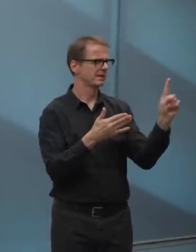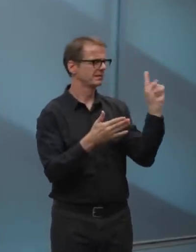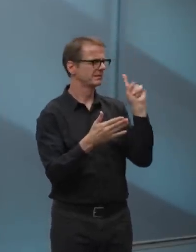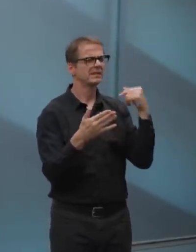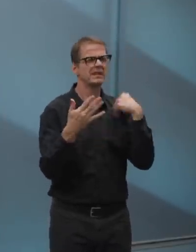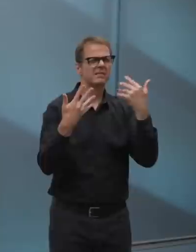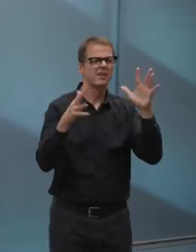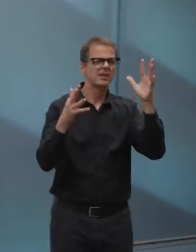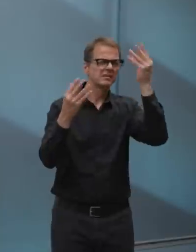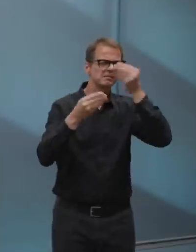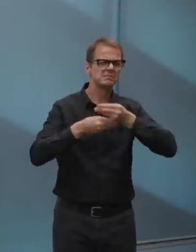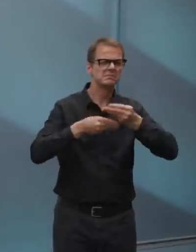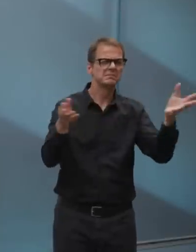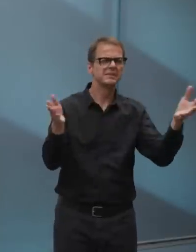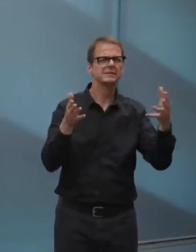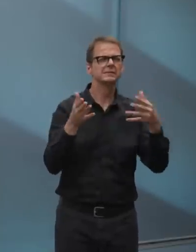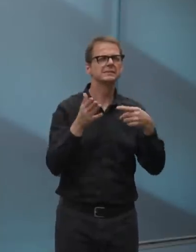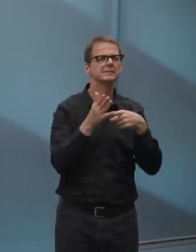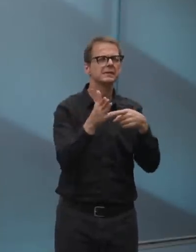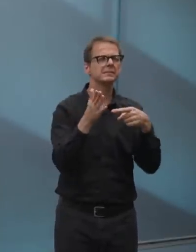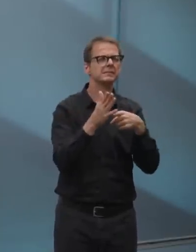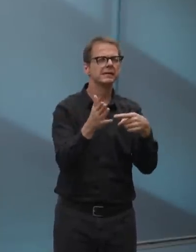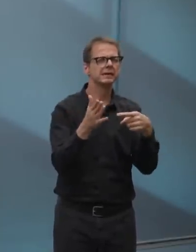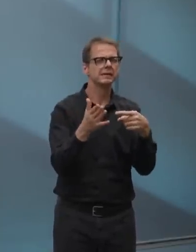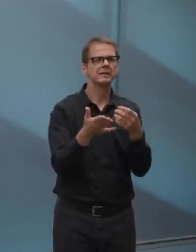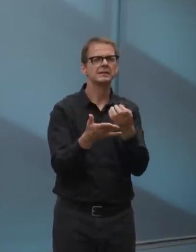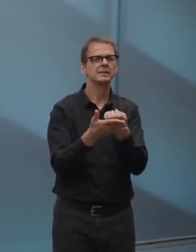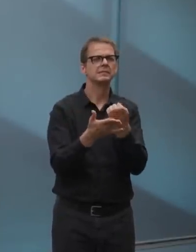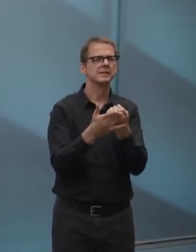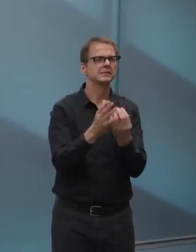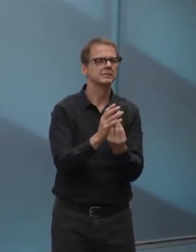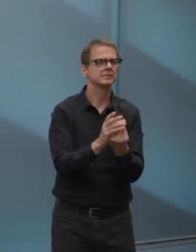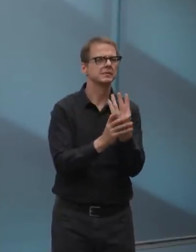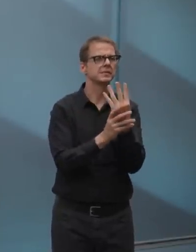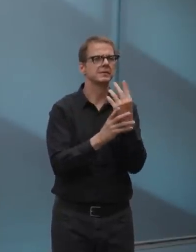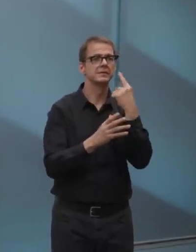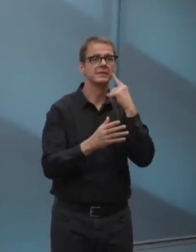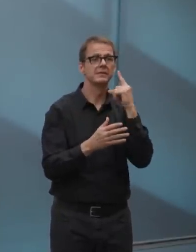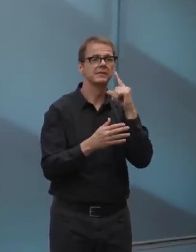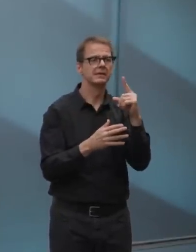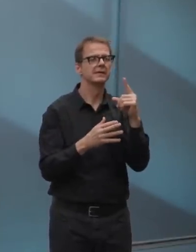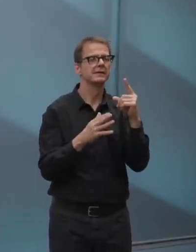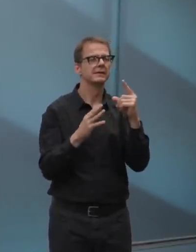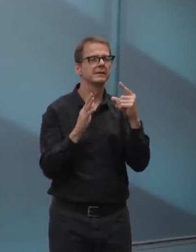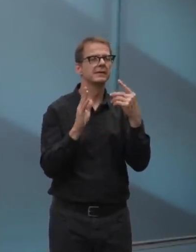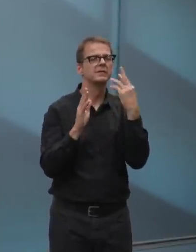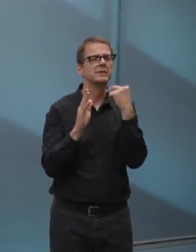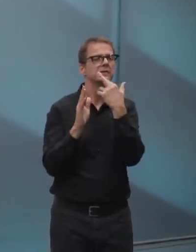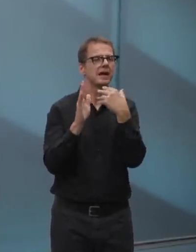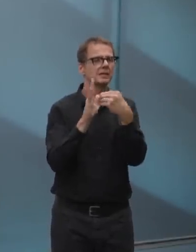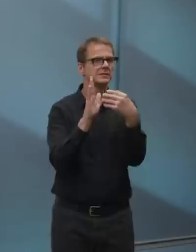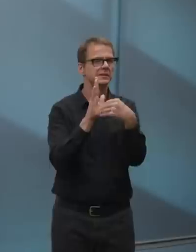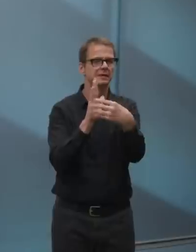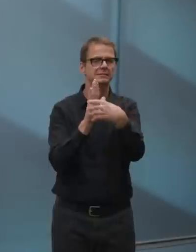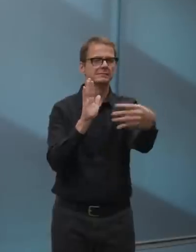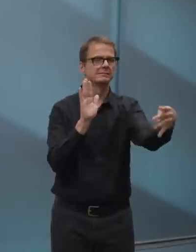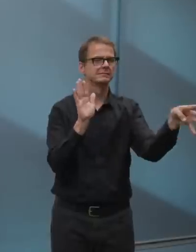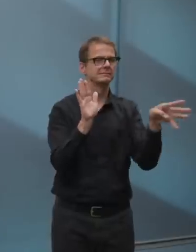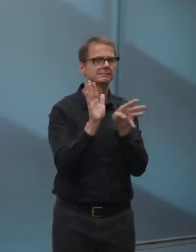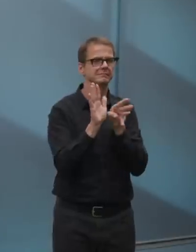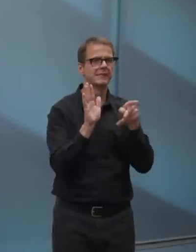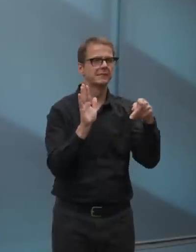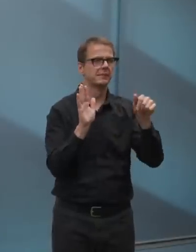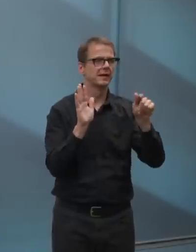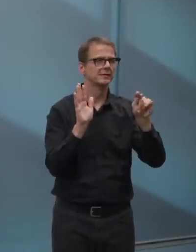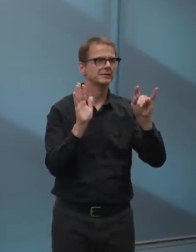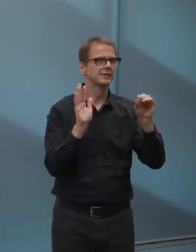patio expansion, and May 19th was the launch for that. And again, we all have a role to play in supporting local economic